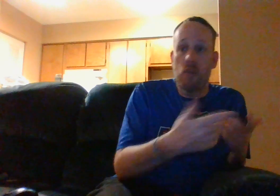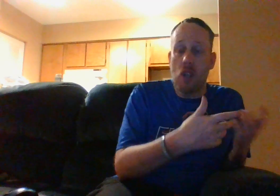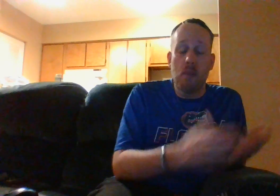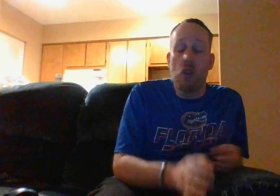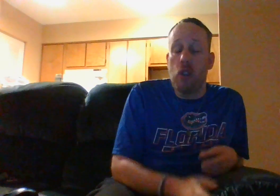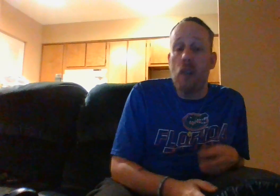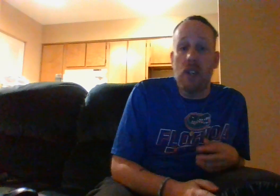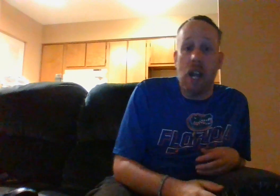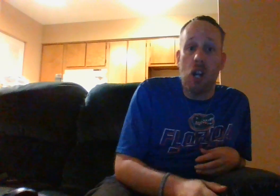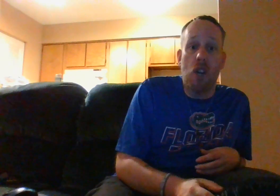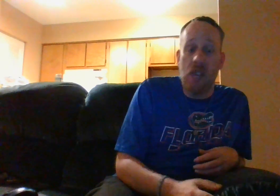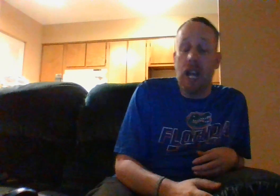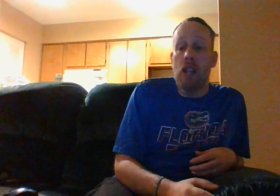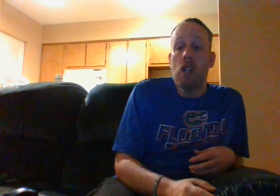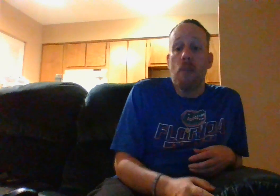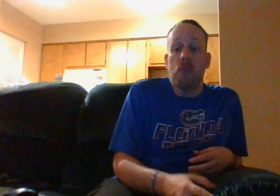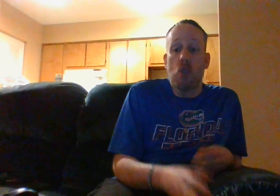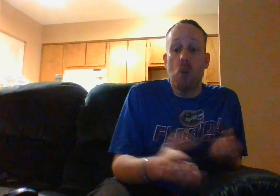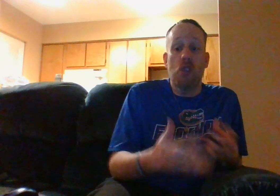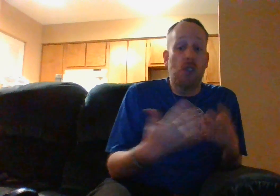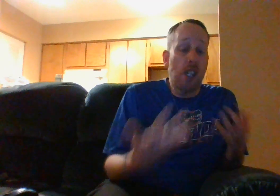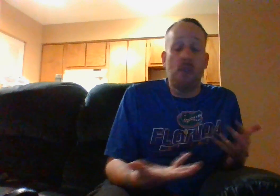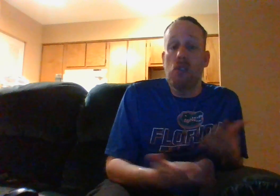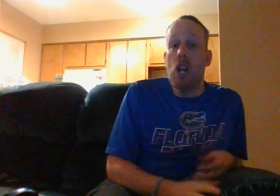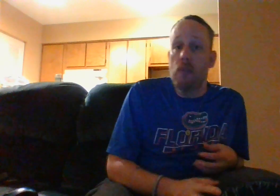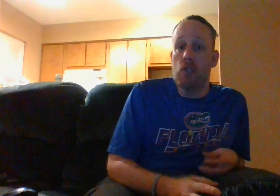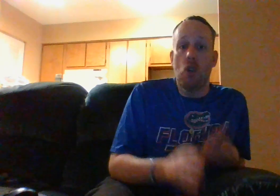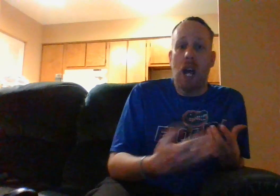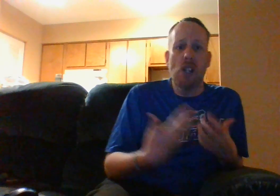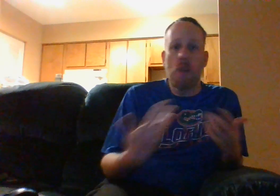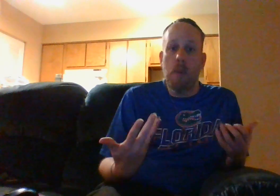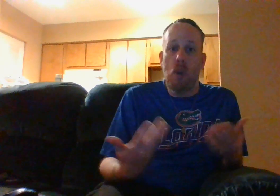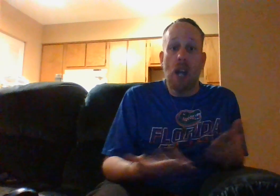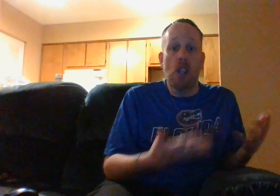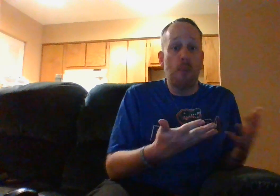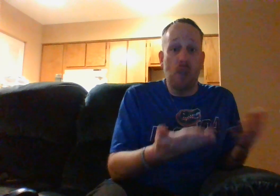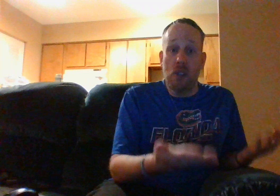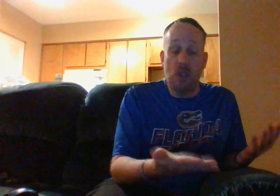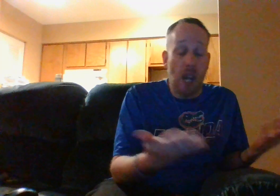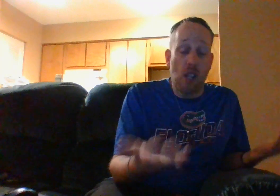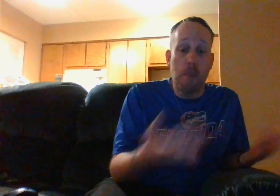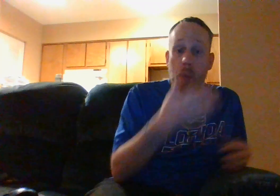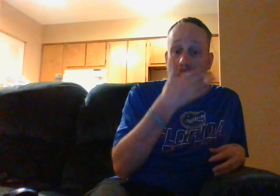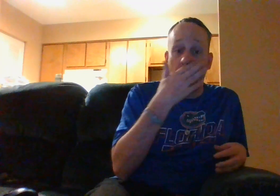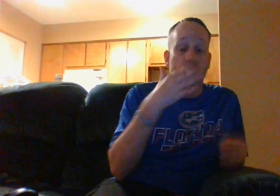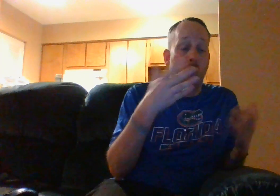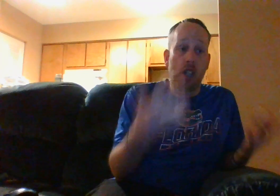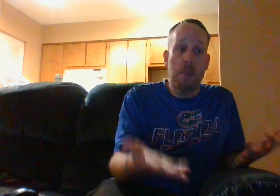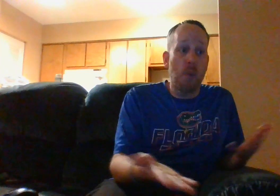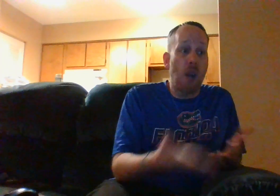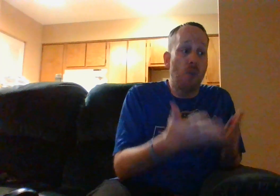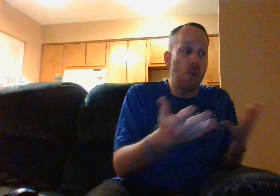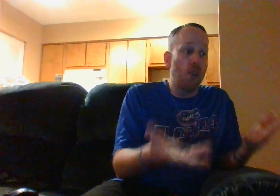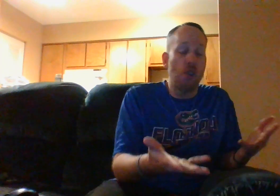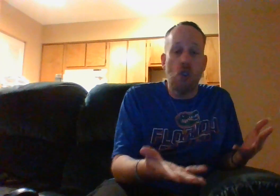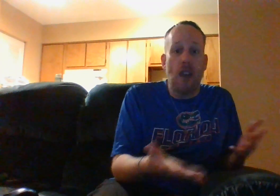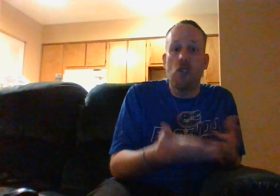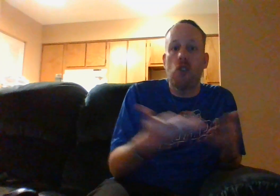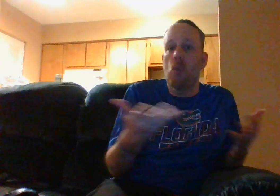a couple months off of that was the gift of love you know i love people i love i love people i love to talk to people i really do i'm just a